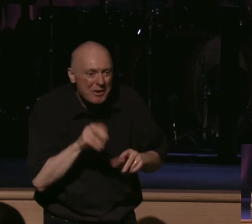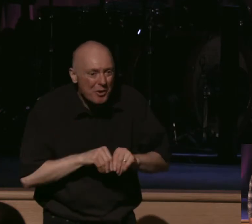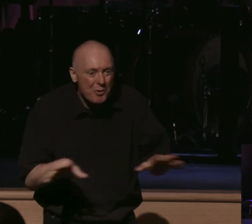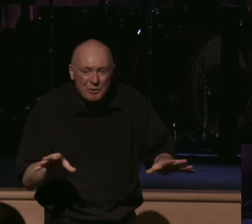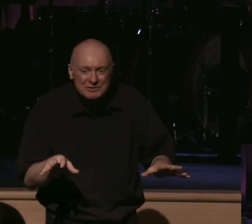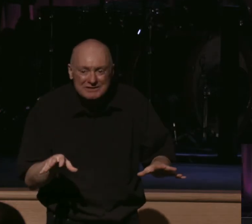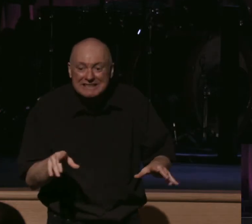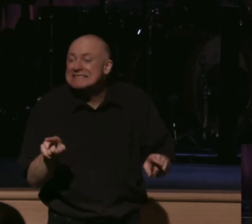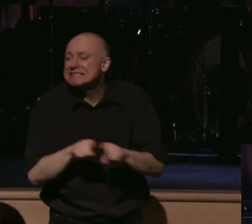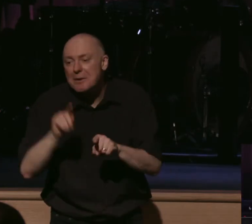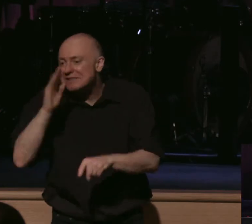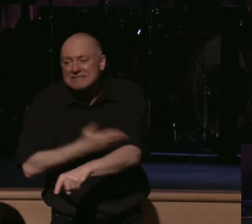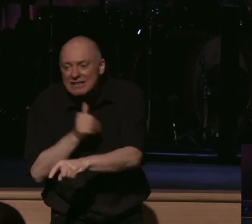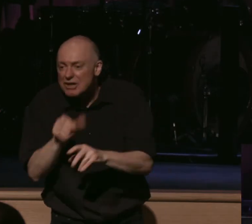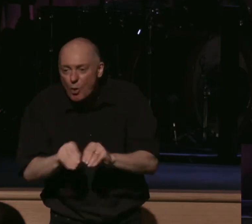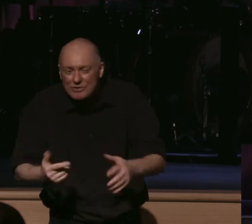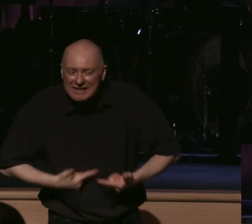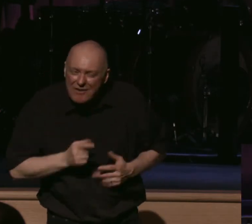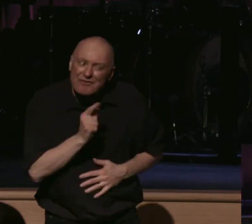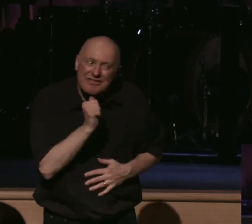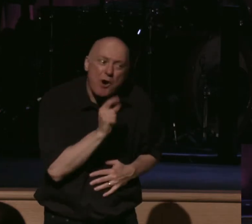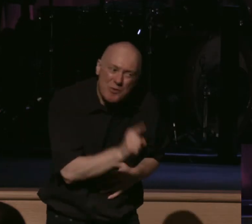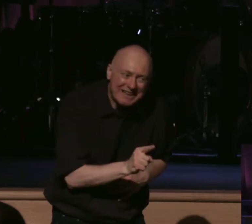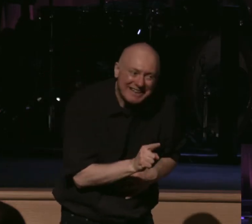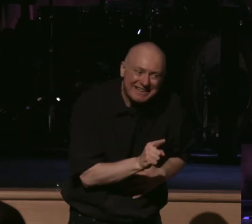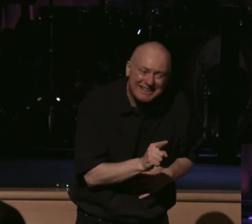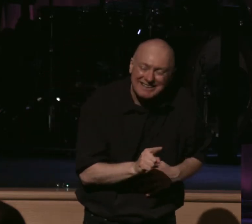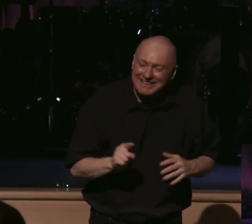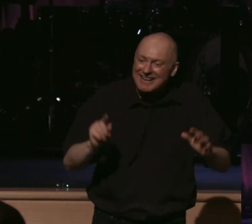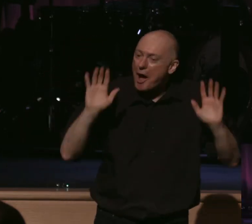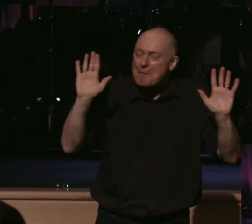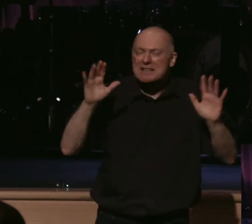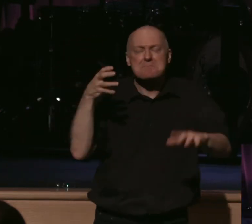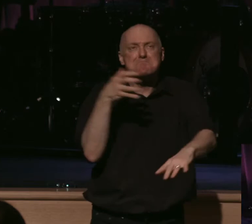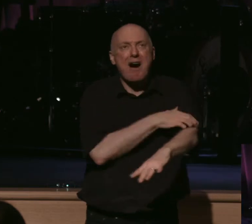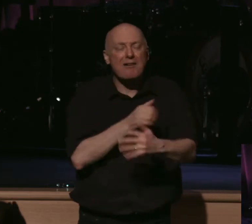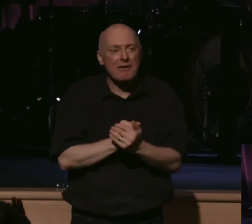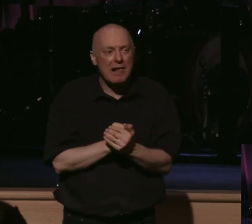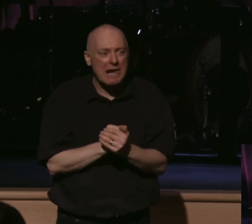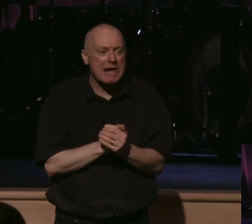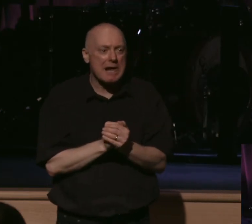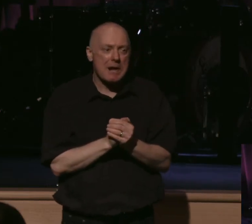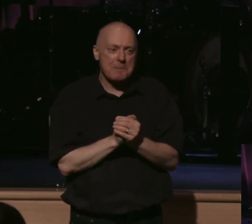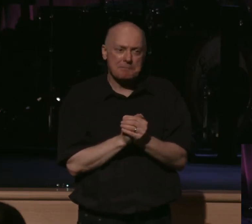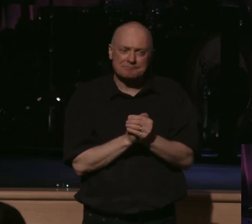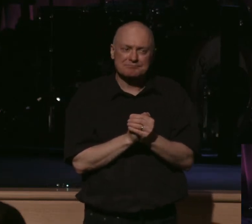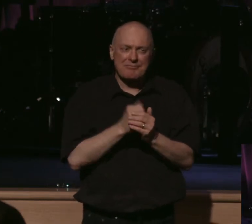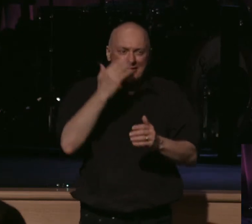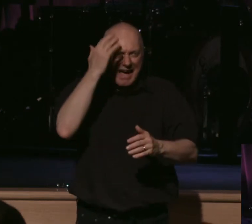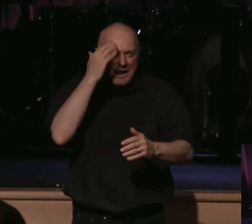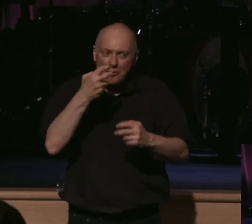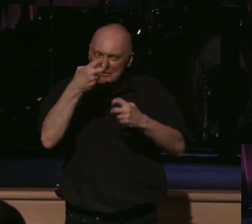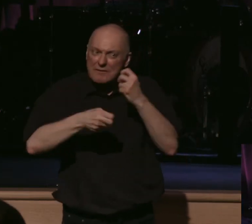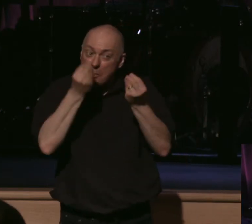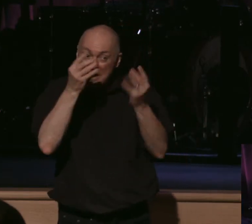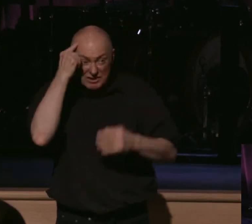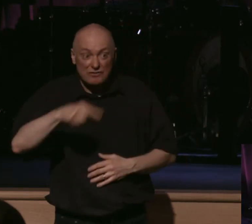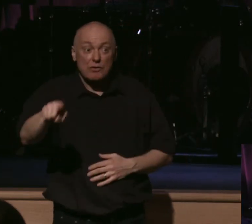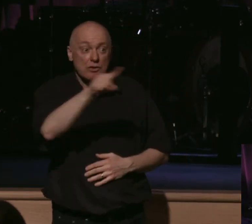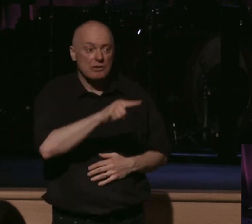Neither did his sons. It's amazing. It's powerful. So, in a message like this, and I know it's tough, say, where do we go from